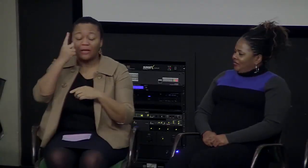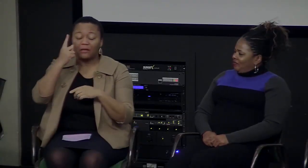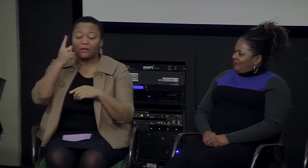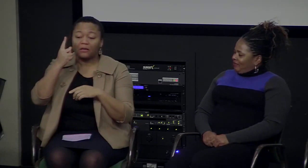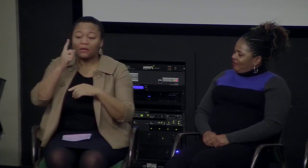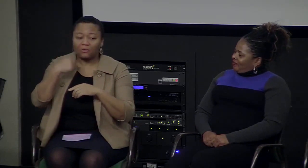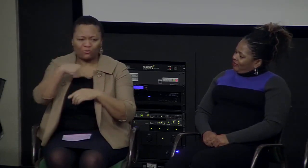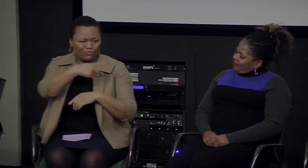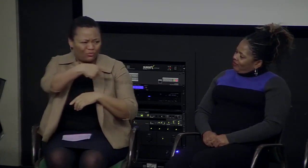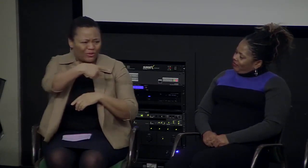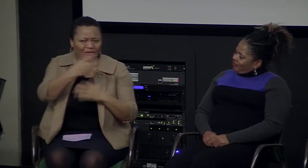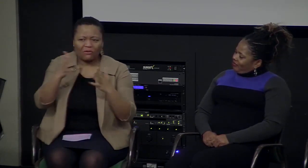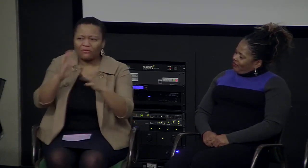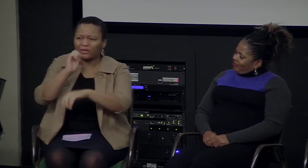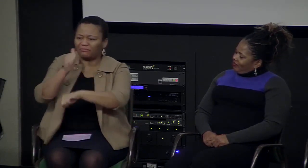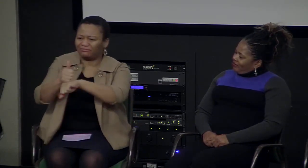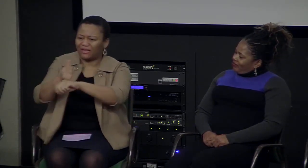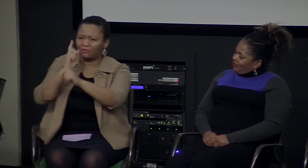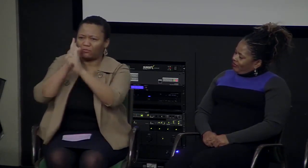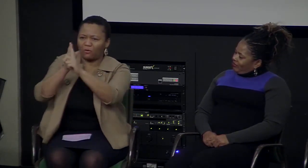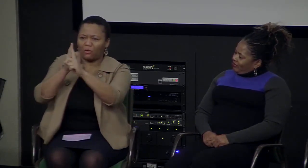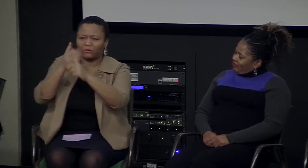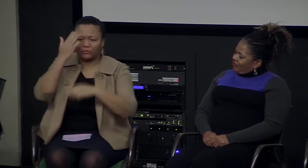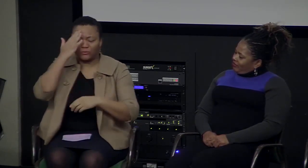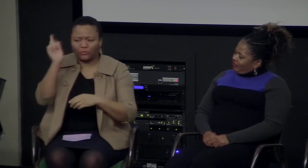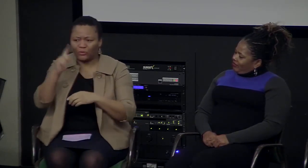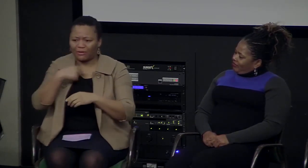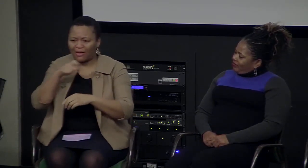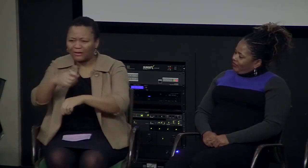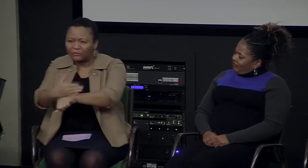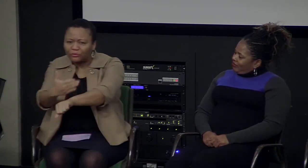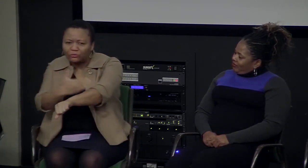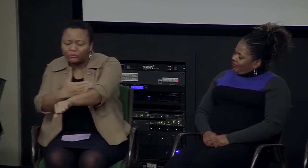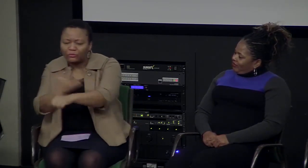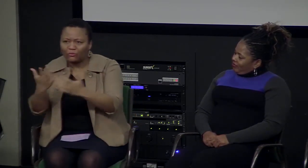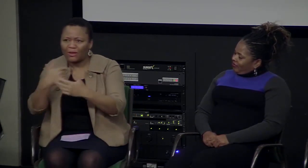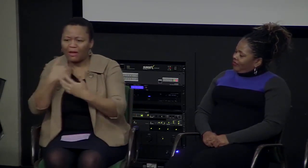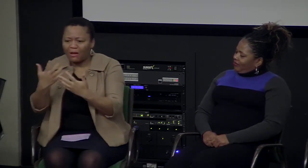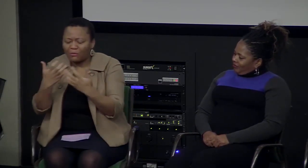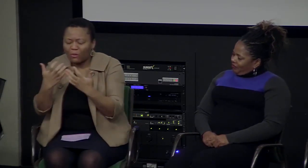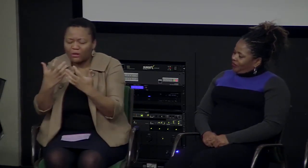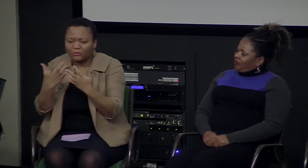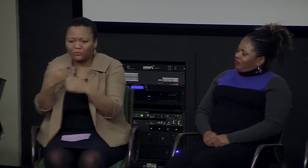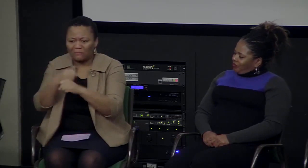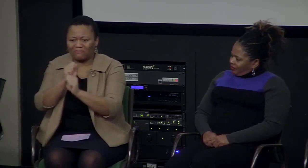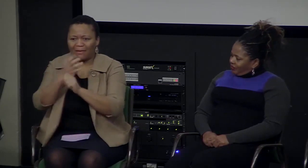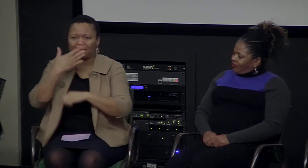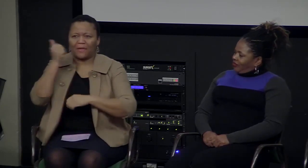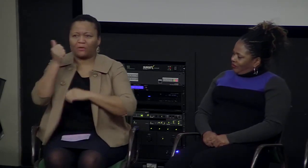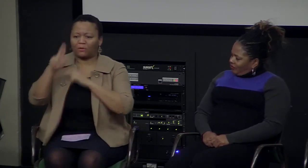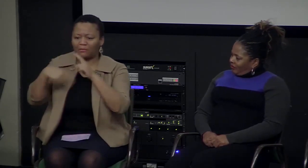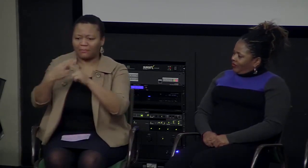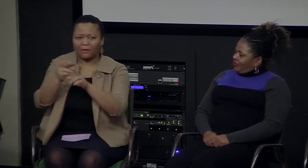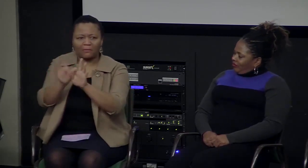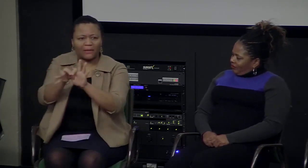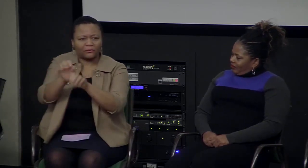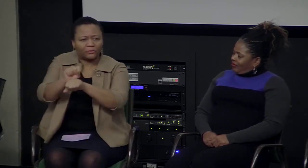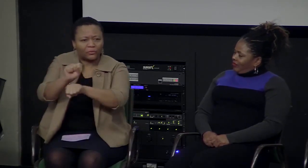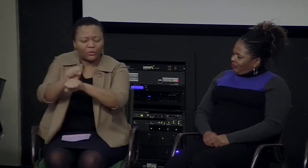who were tops in their field and knowing that we already had established these goals that we really wanted to improve our